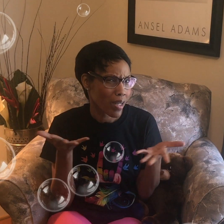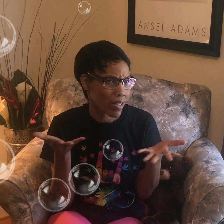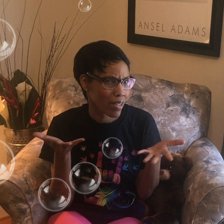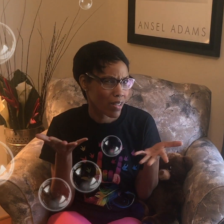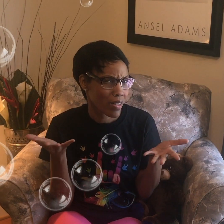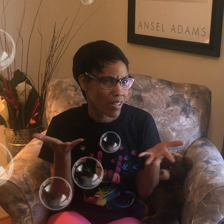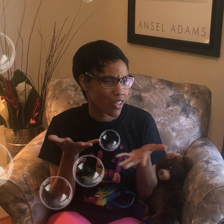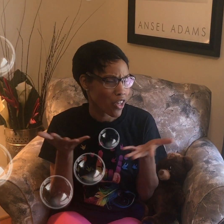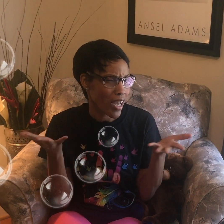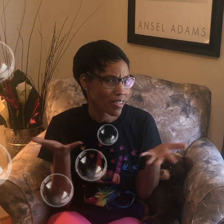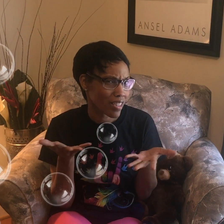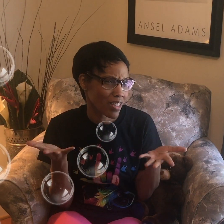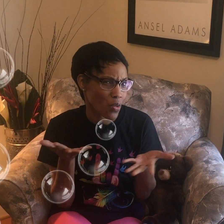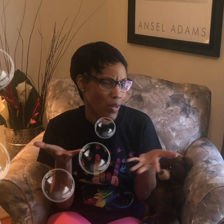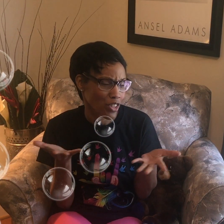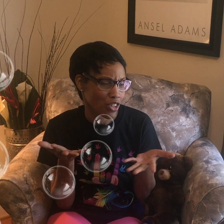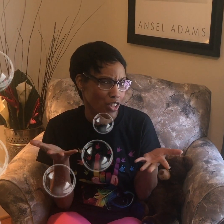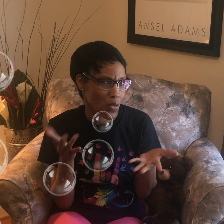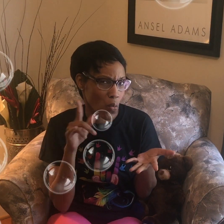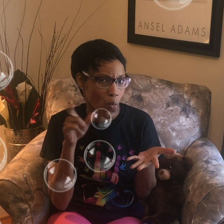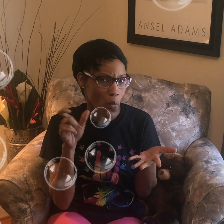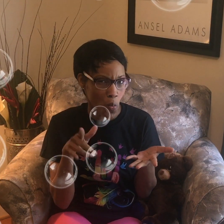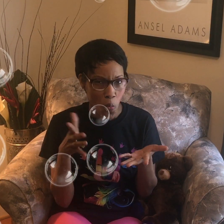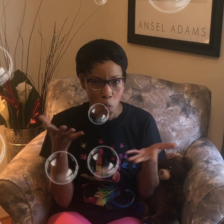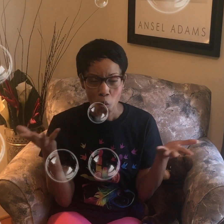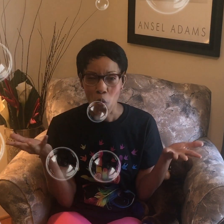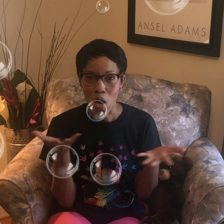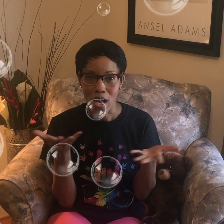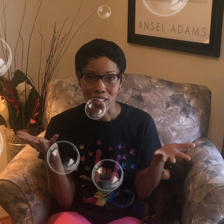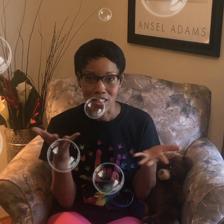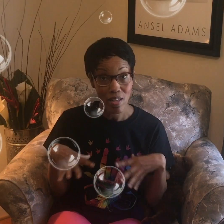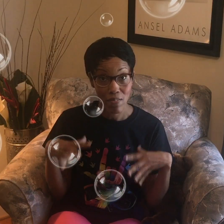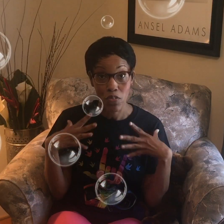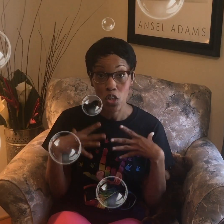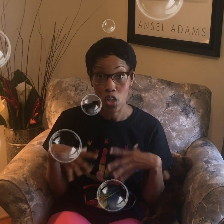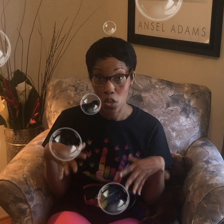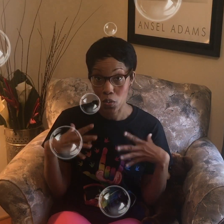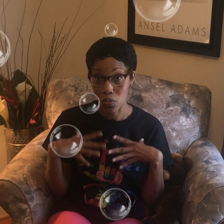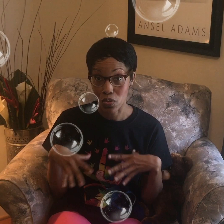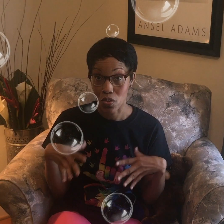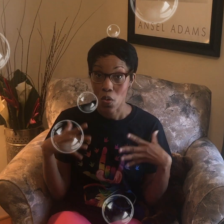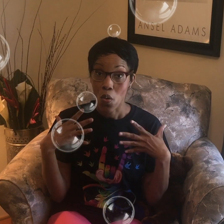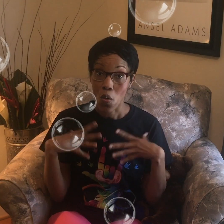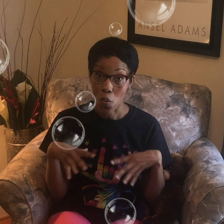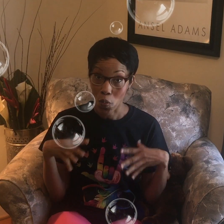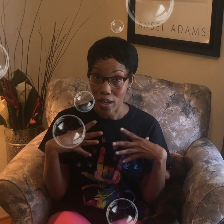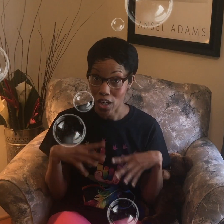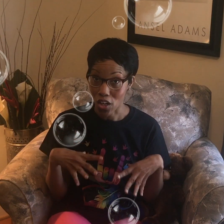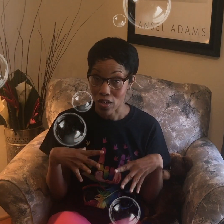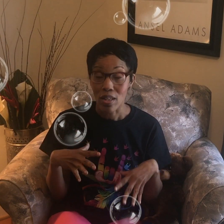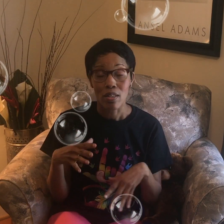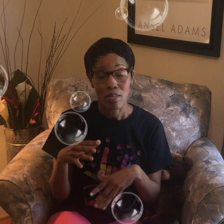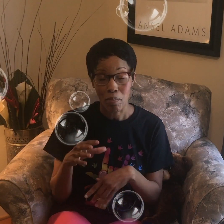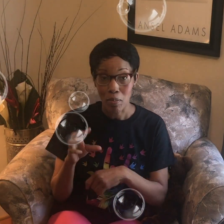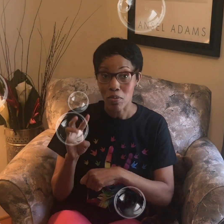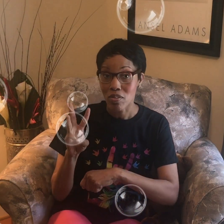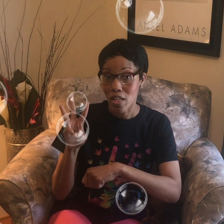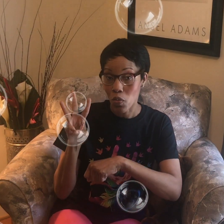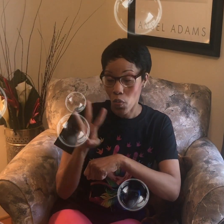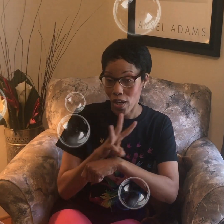asking a question what sign for clothes or where some people sign where